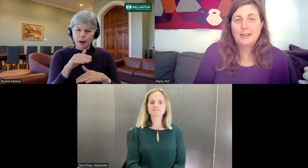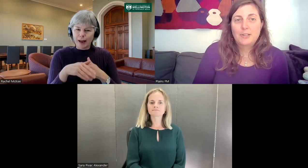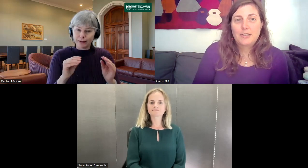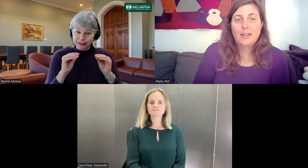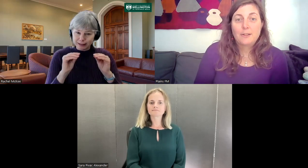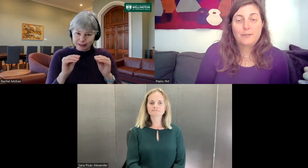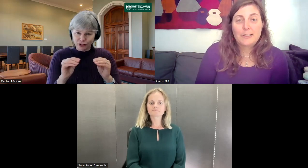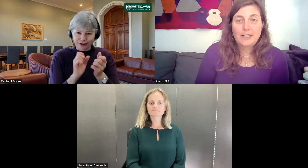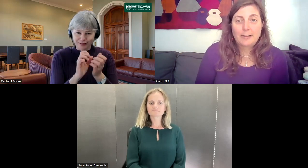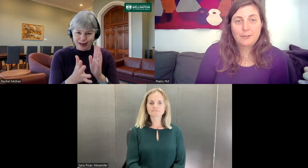language at the university level.